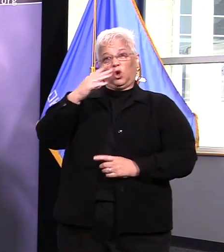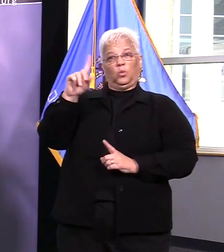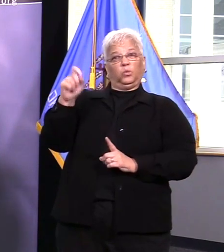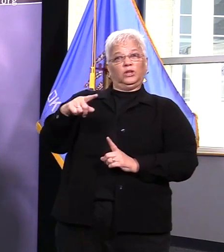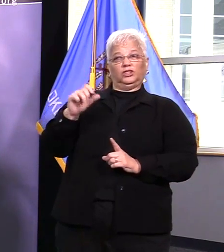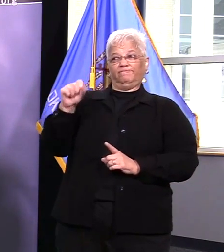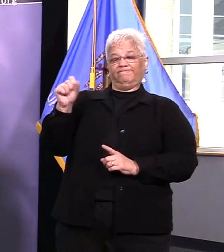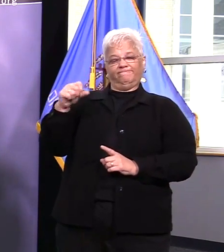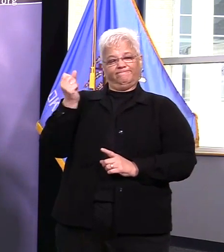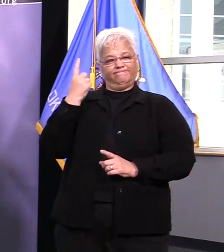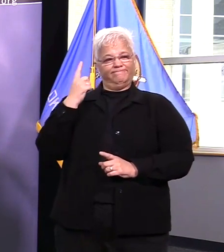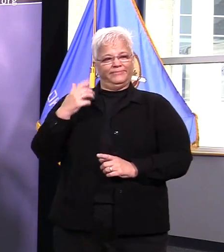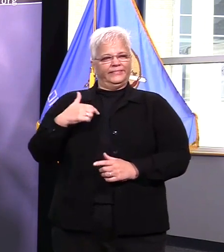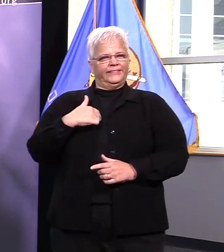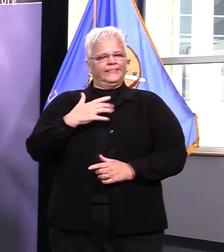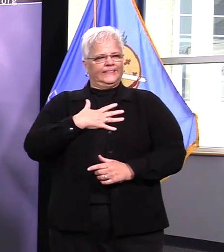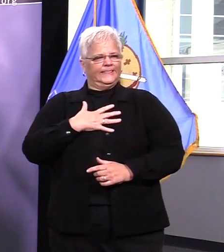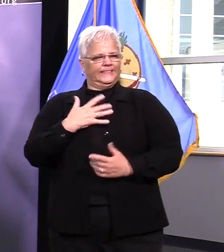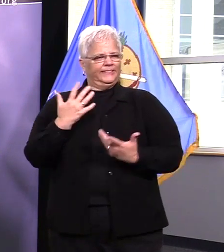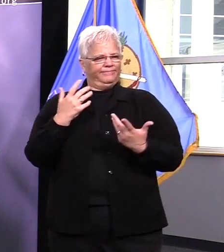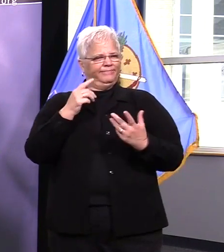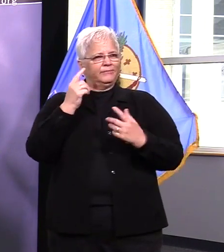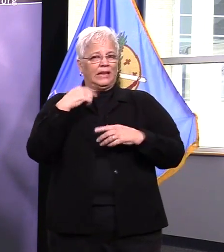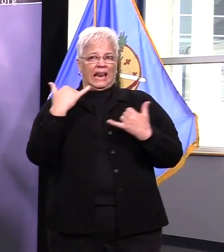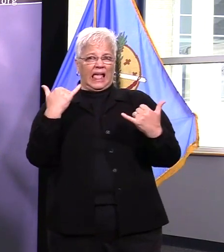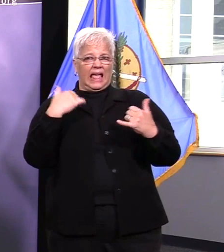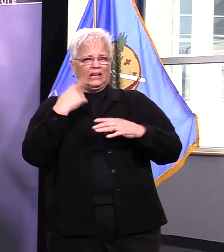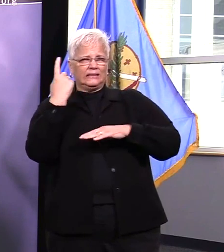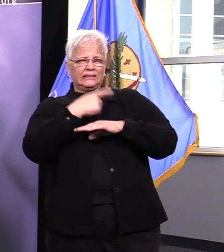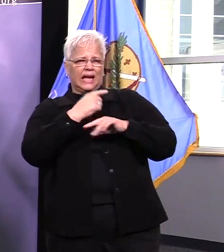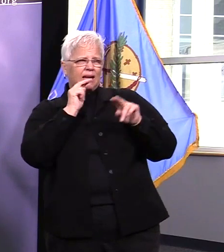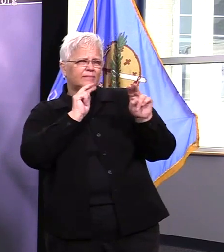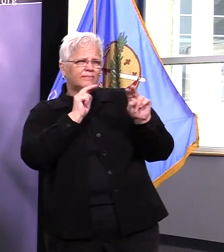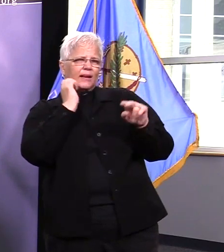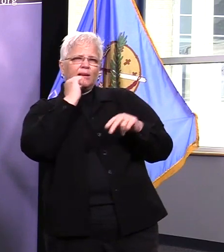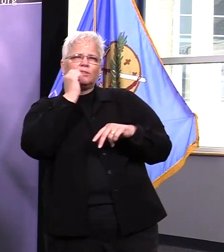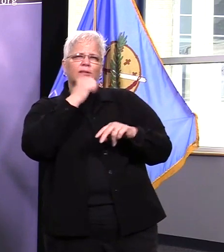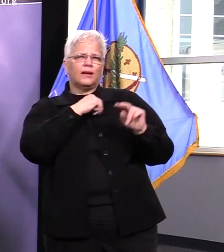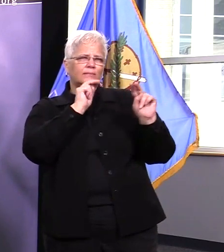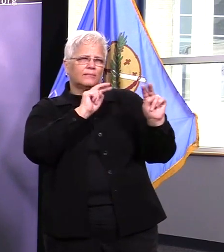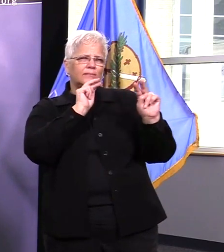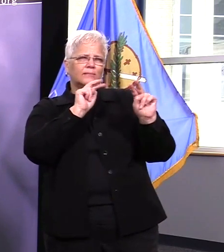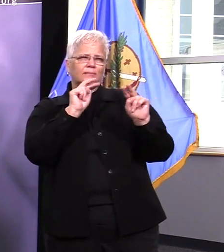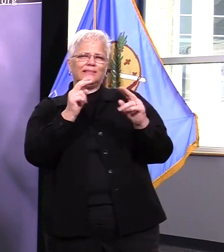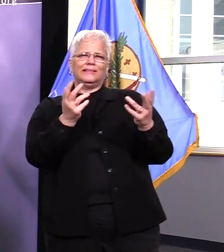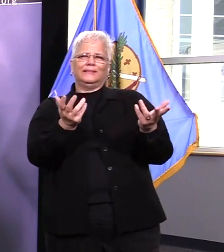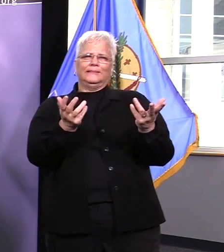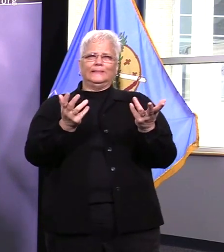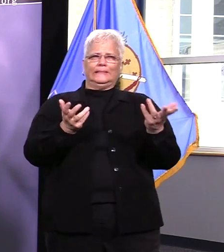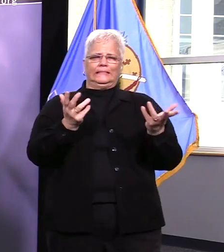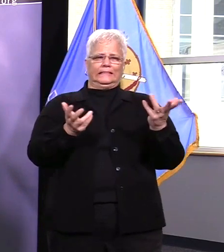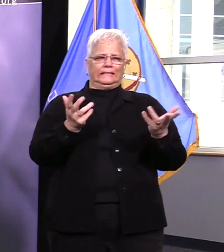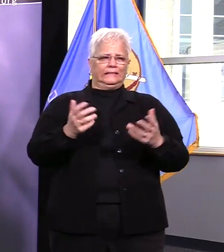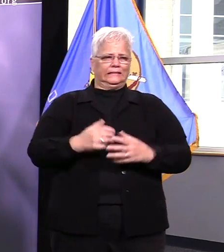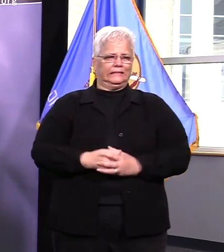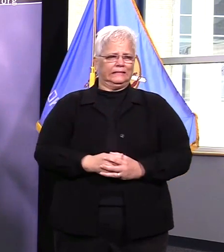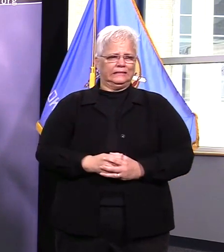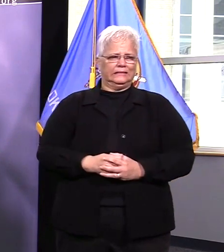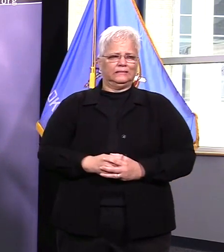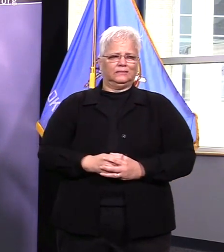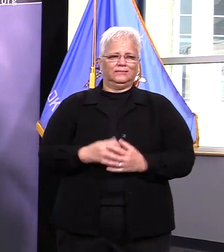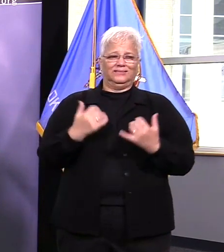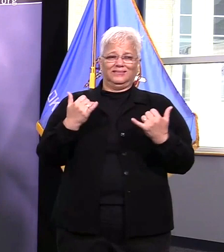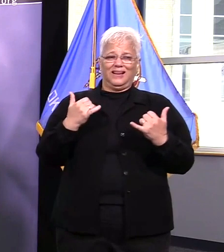this um because this is something that we've never uh had to do in tulsa before and never been through